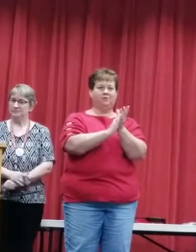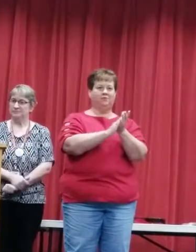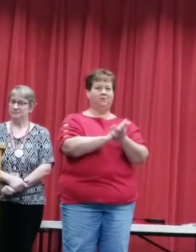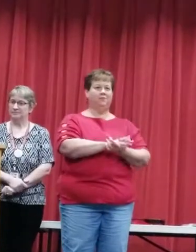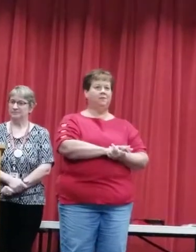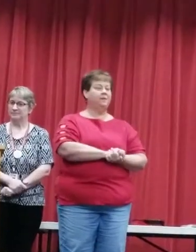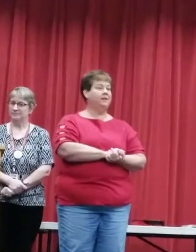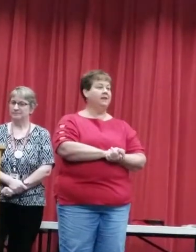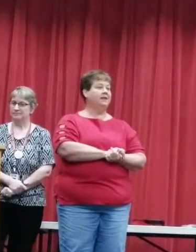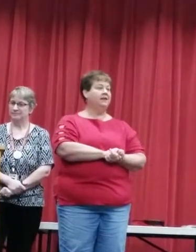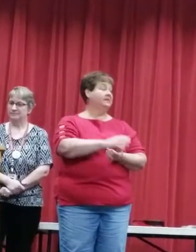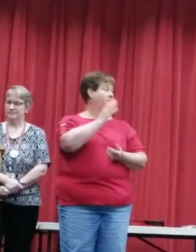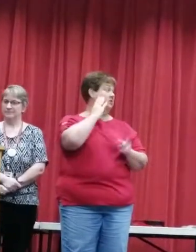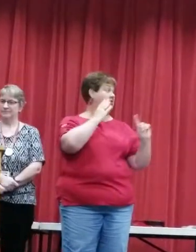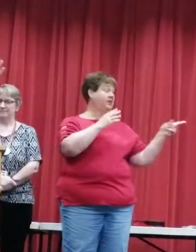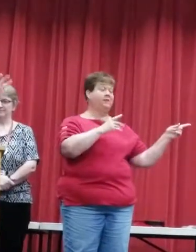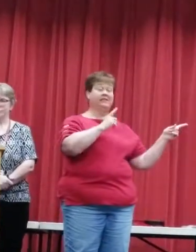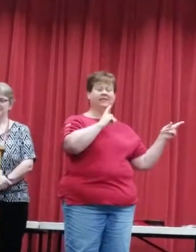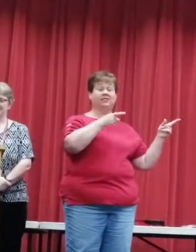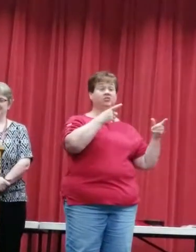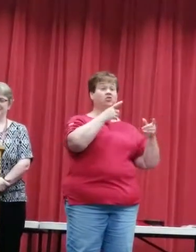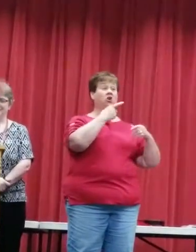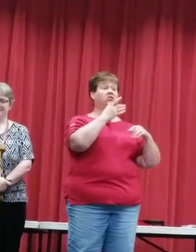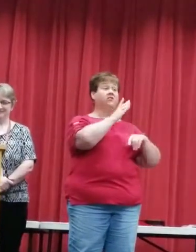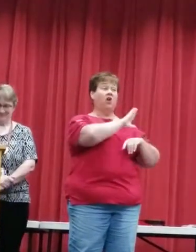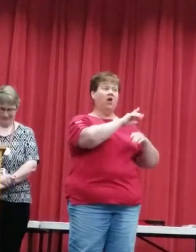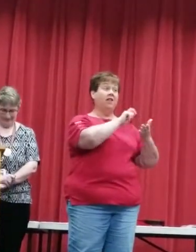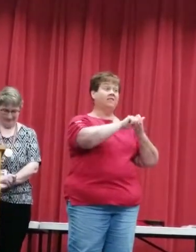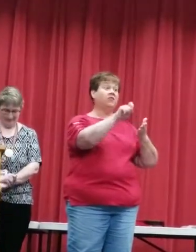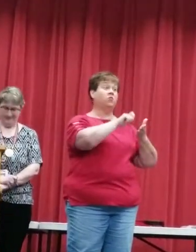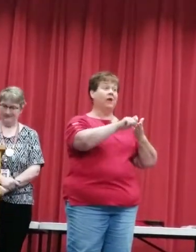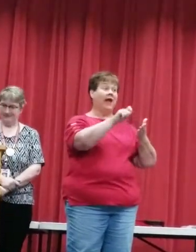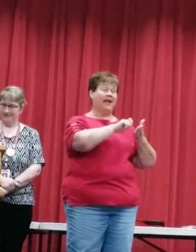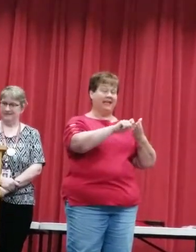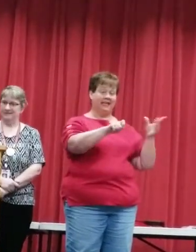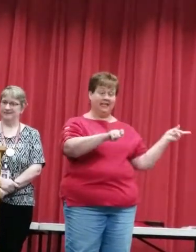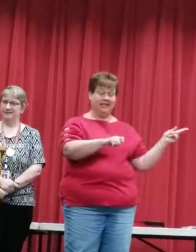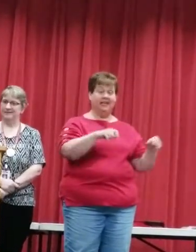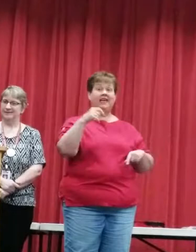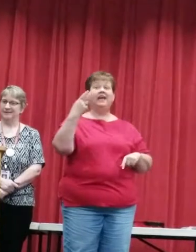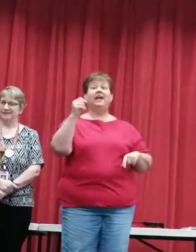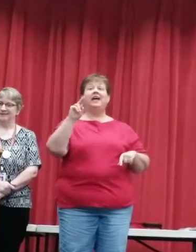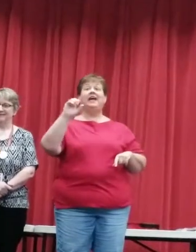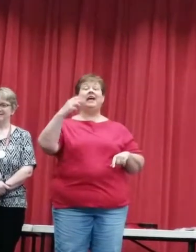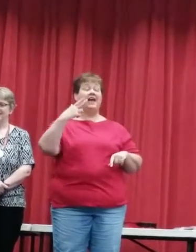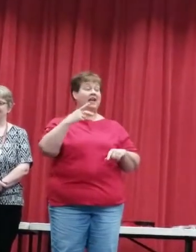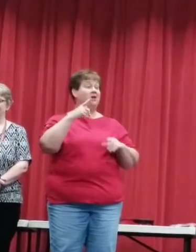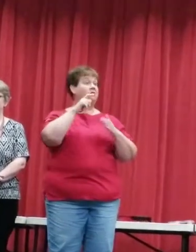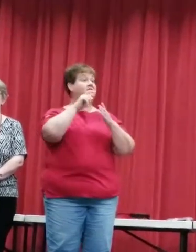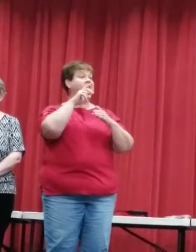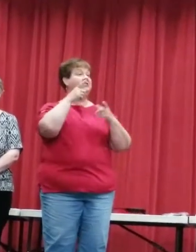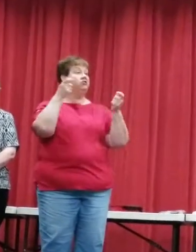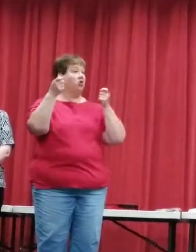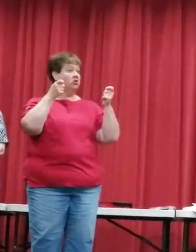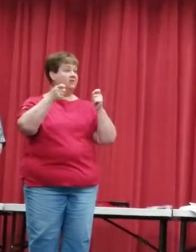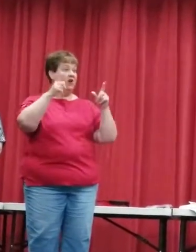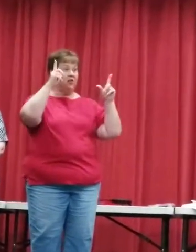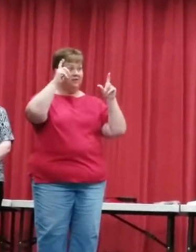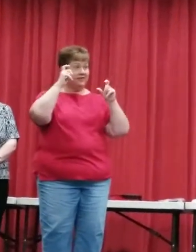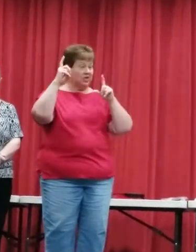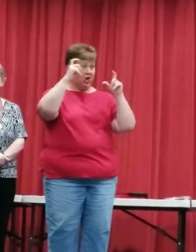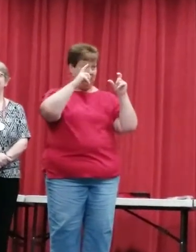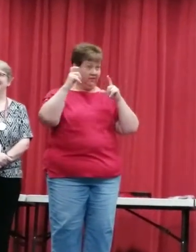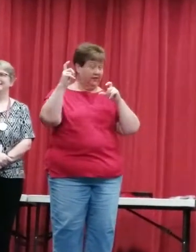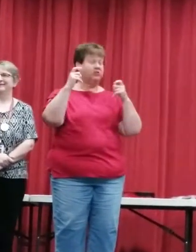Just so you know, Annika was in charge of all of the writing. Hannah was in charge of all of the photography and images in the book.